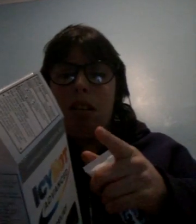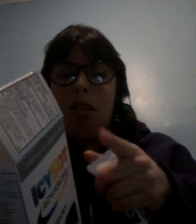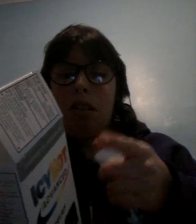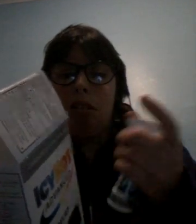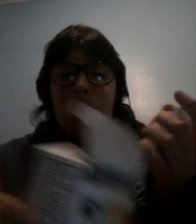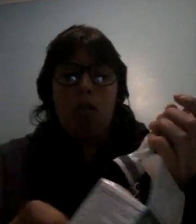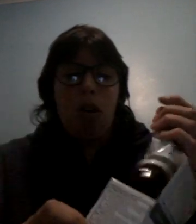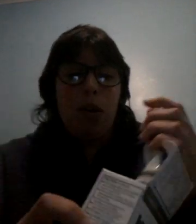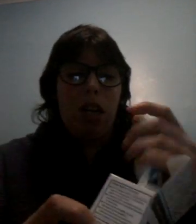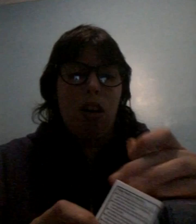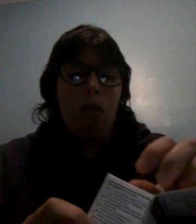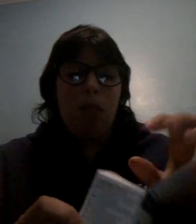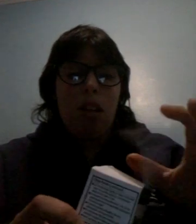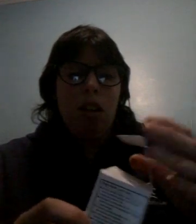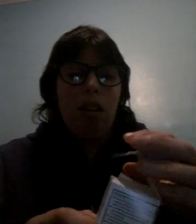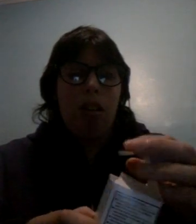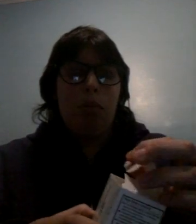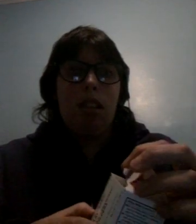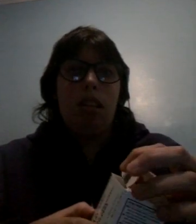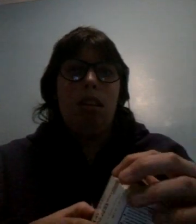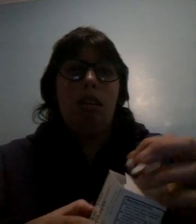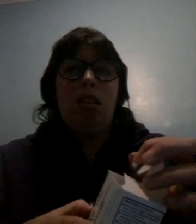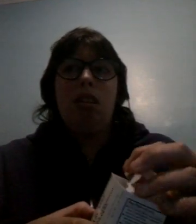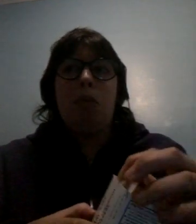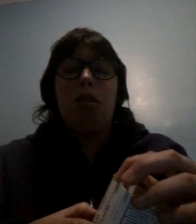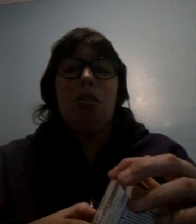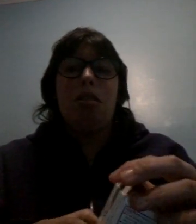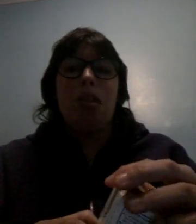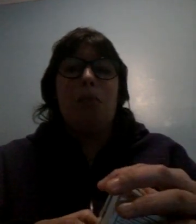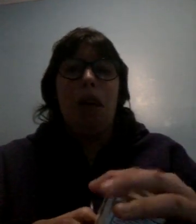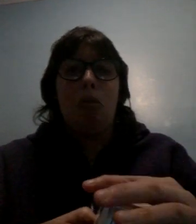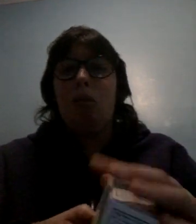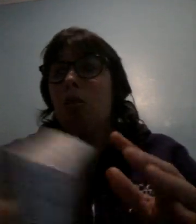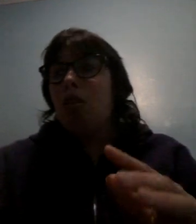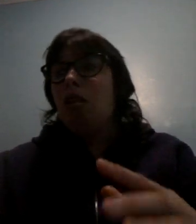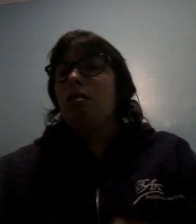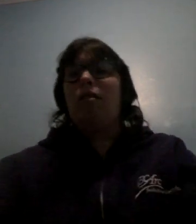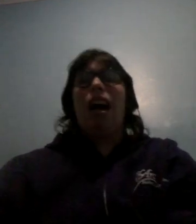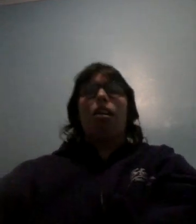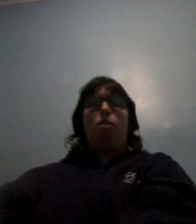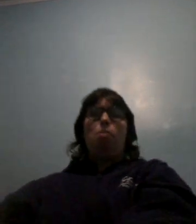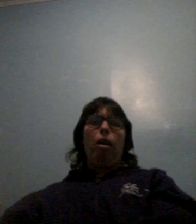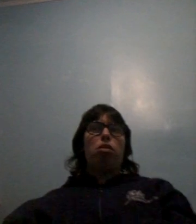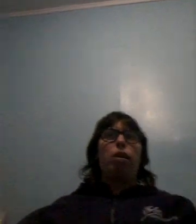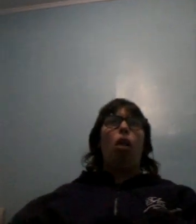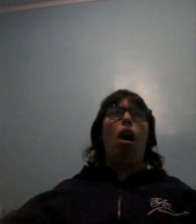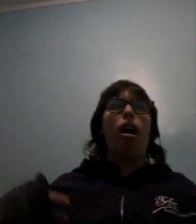because I tore my um ligament and my tendons and my ankle so that like bothers me a lot